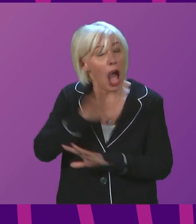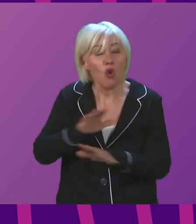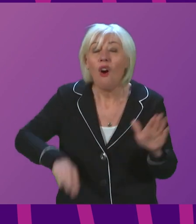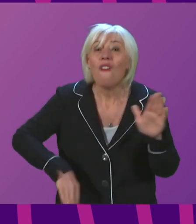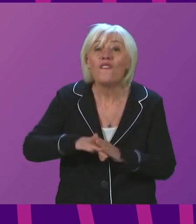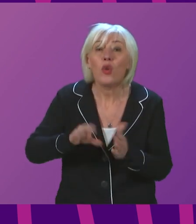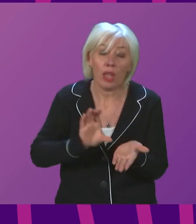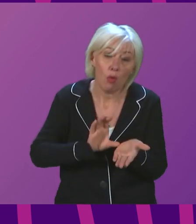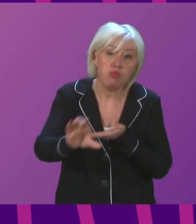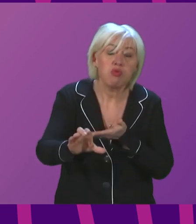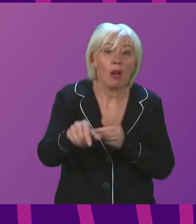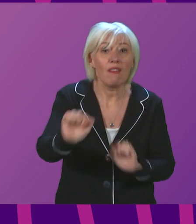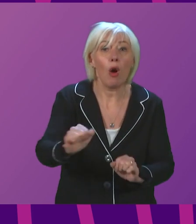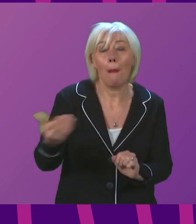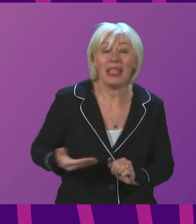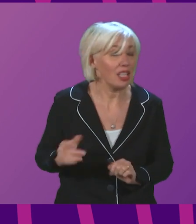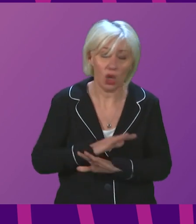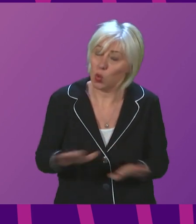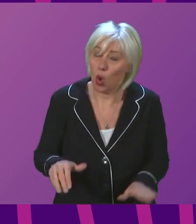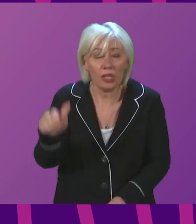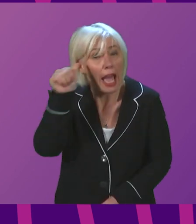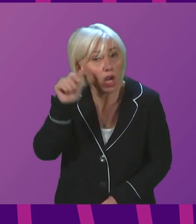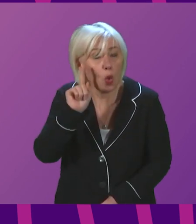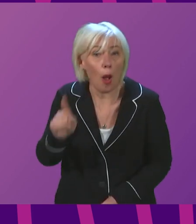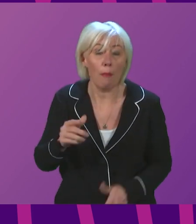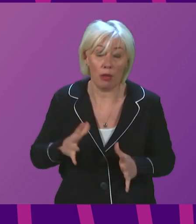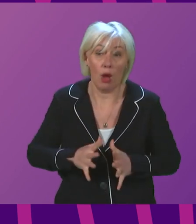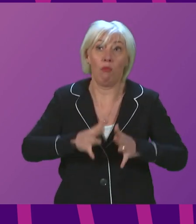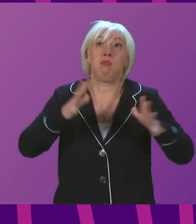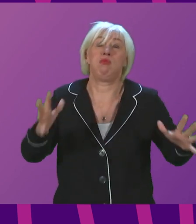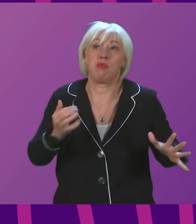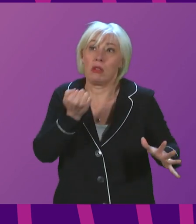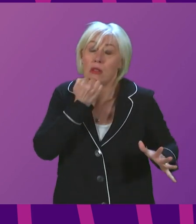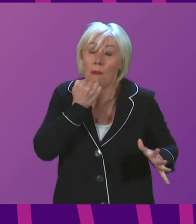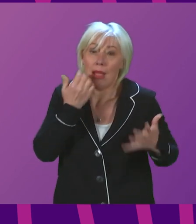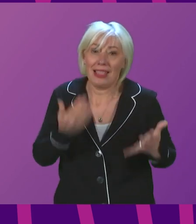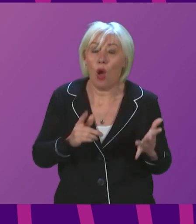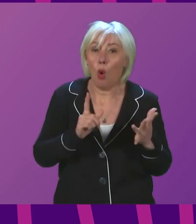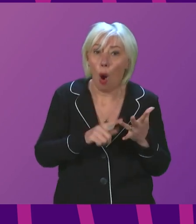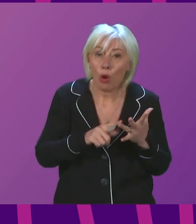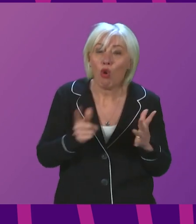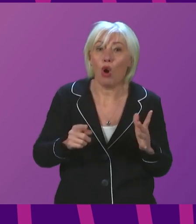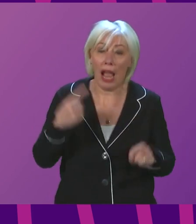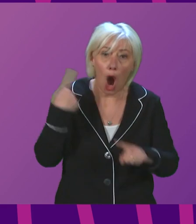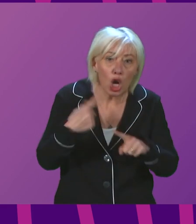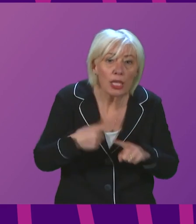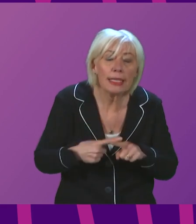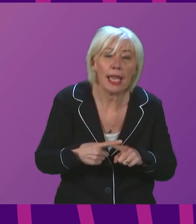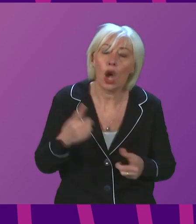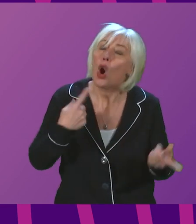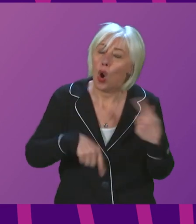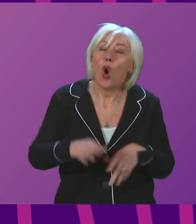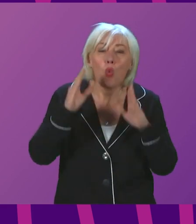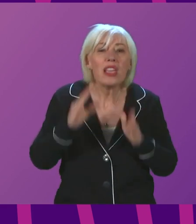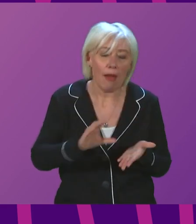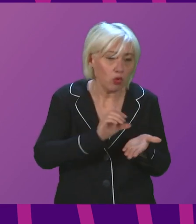business. As I said last week, my view is that the scale and urgency of the Omicron challenge requires financial support for business on